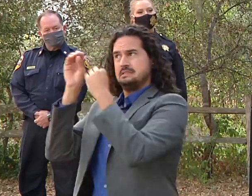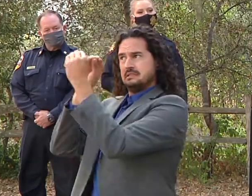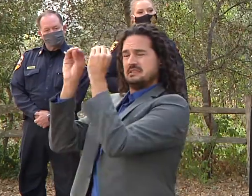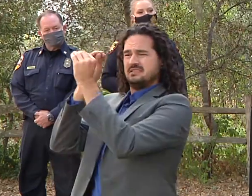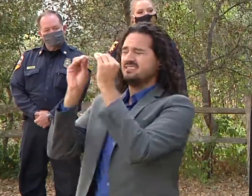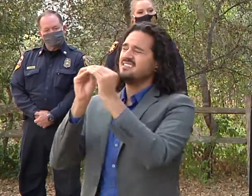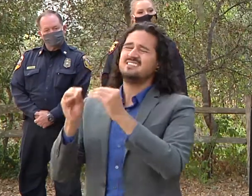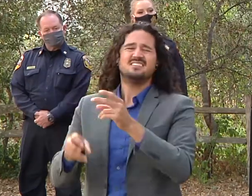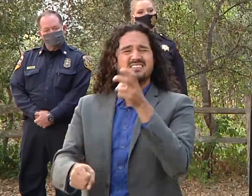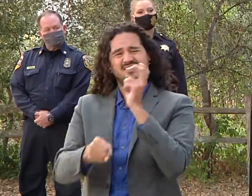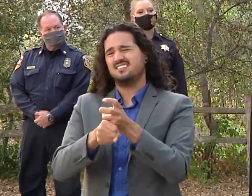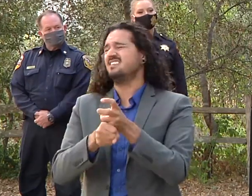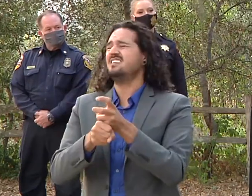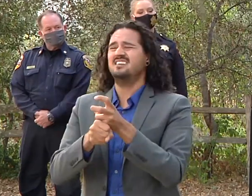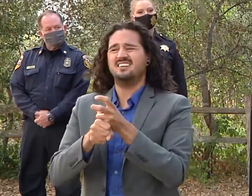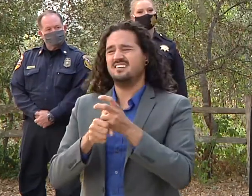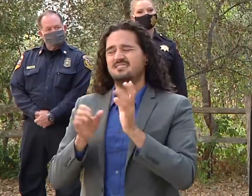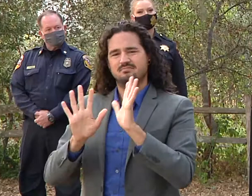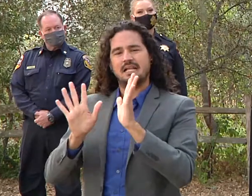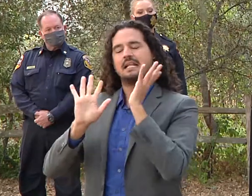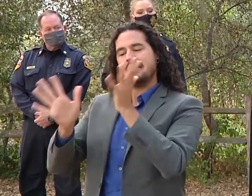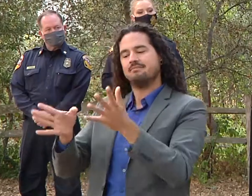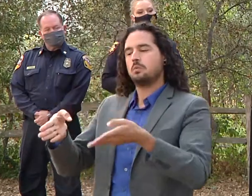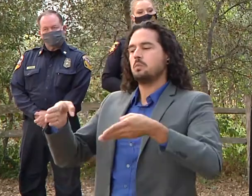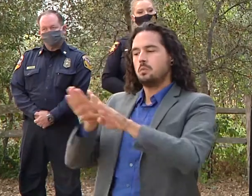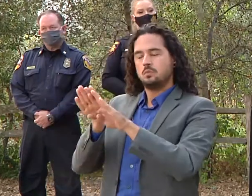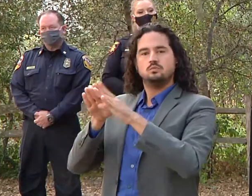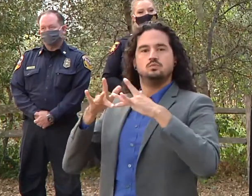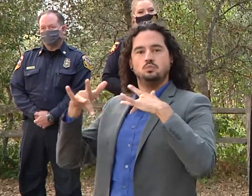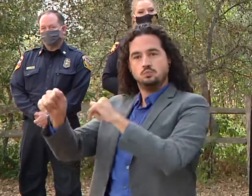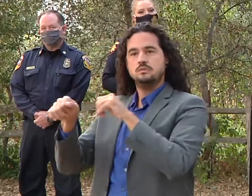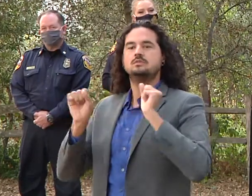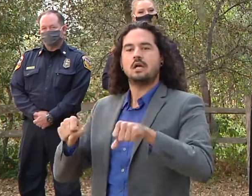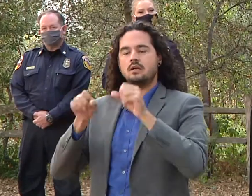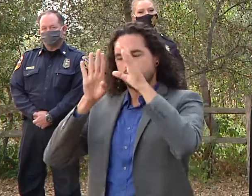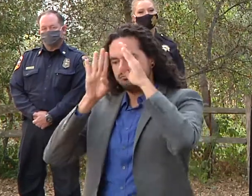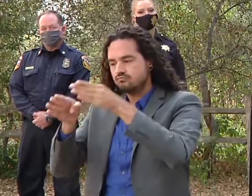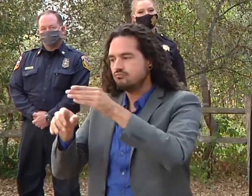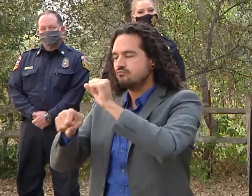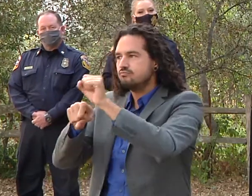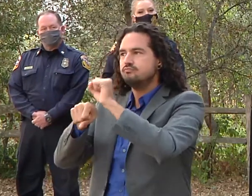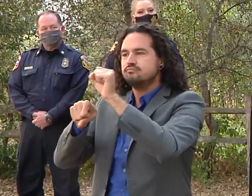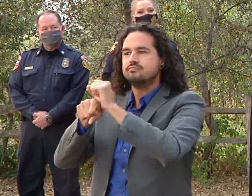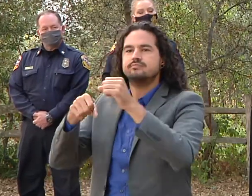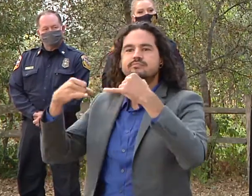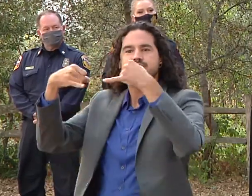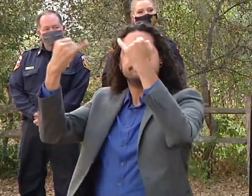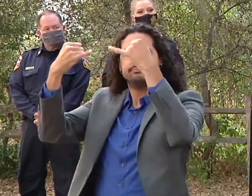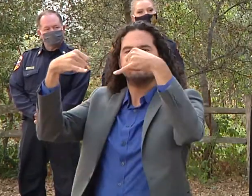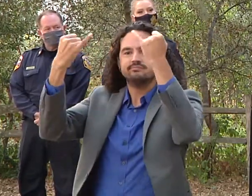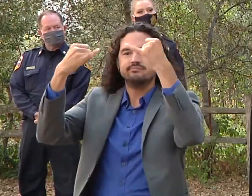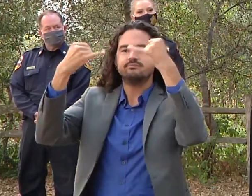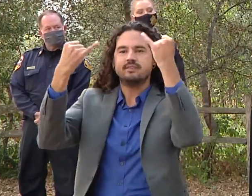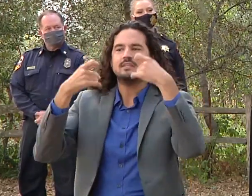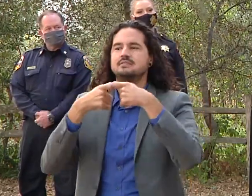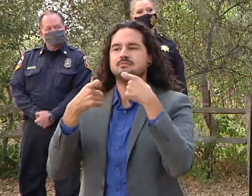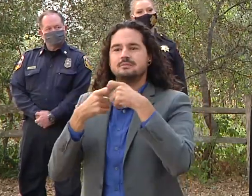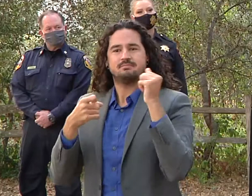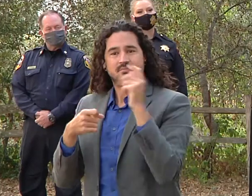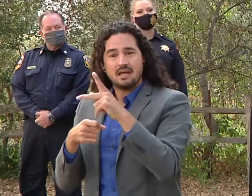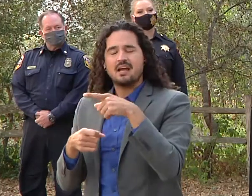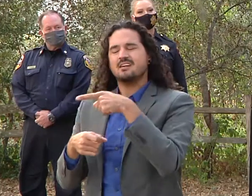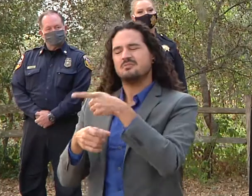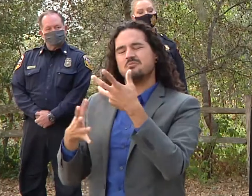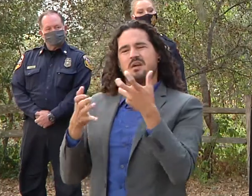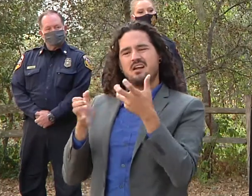so them having the ability to work in that area is extremely important to get those utilities back and just makes that situation safer for them uh it makes it